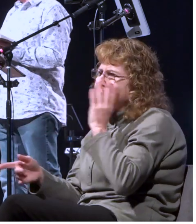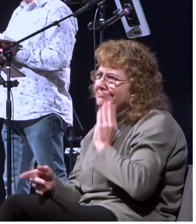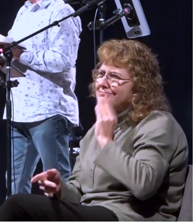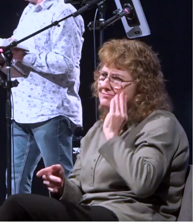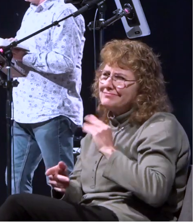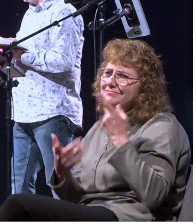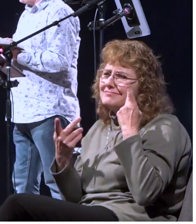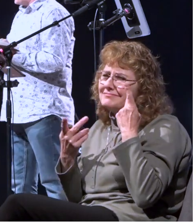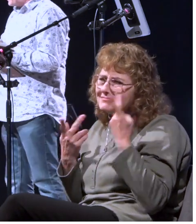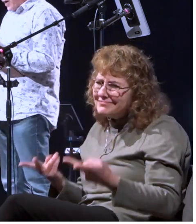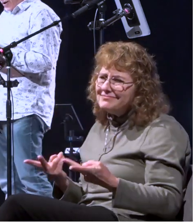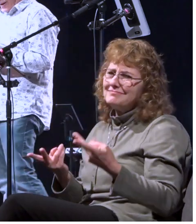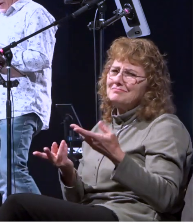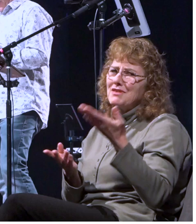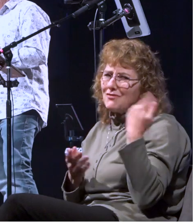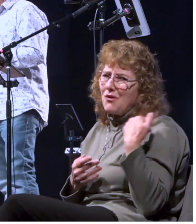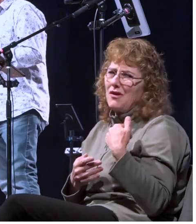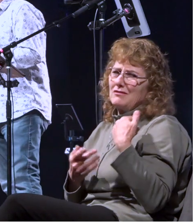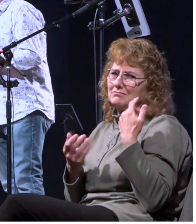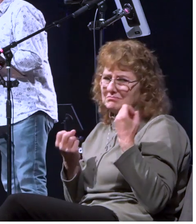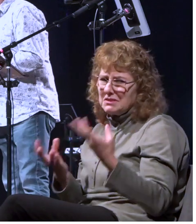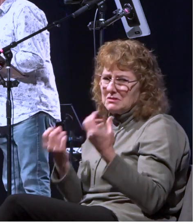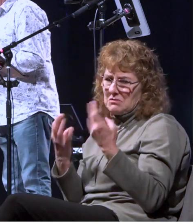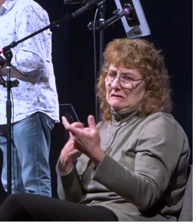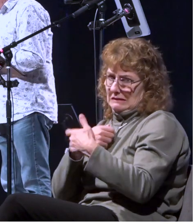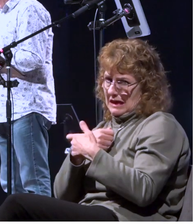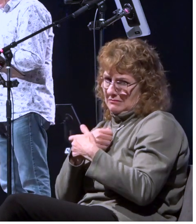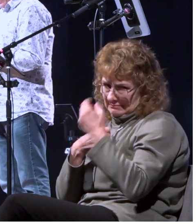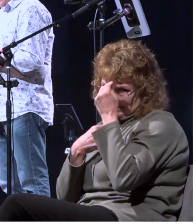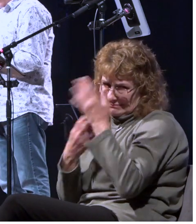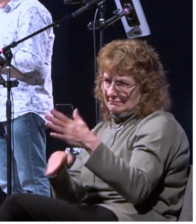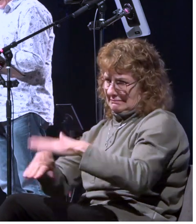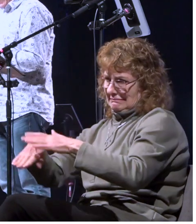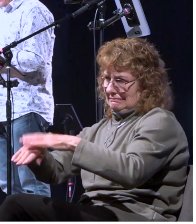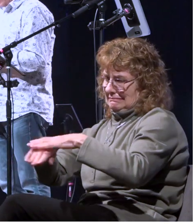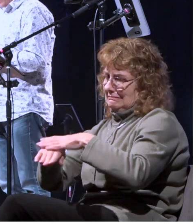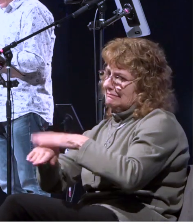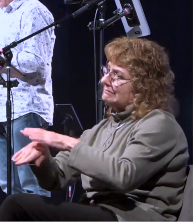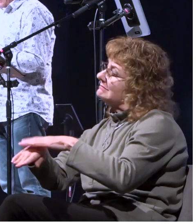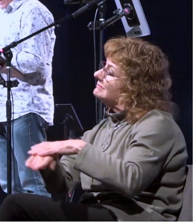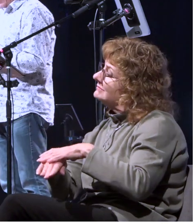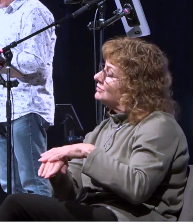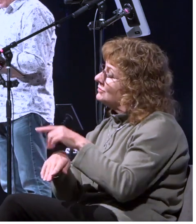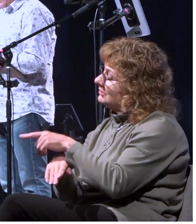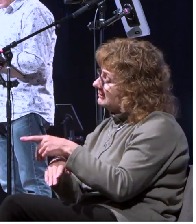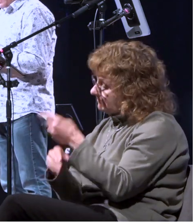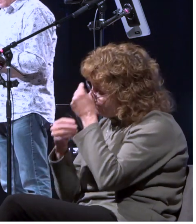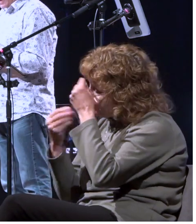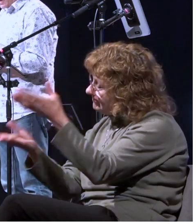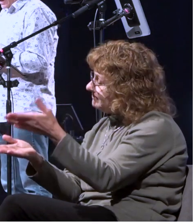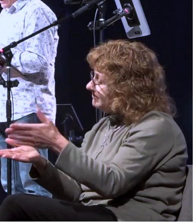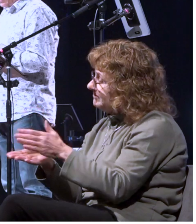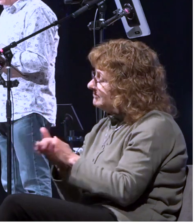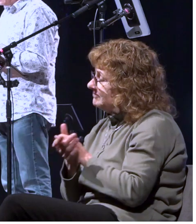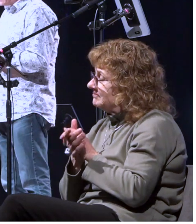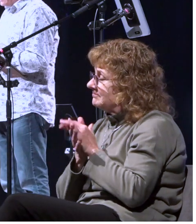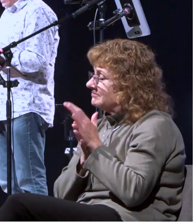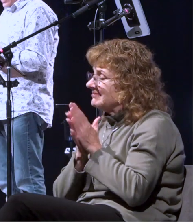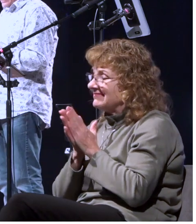before doesn't end very well right and uh so he gives his recommendation he says uh hey look this ain't a good